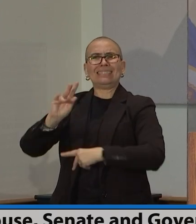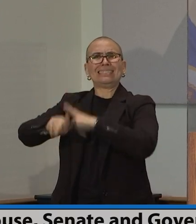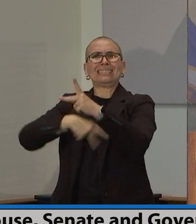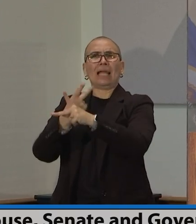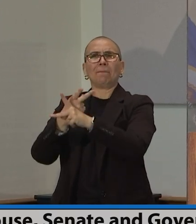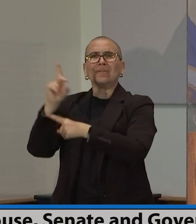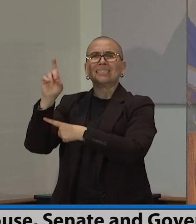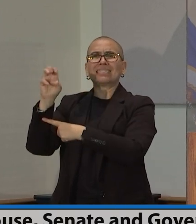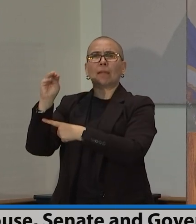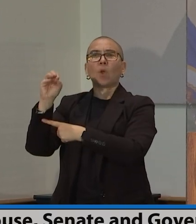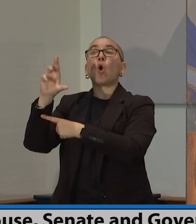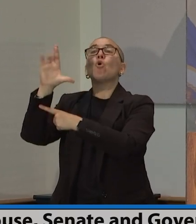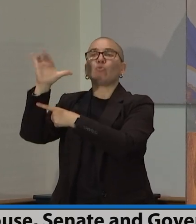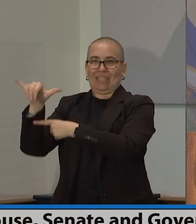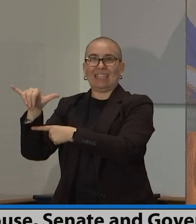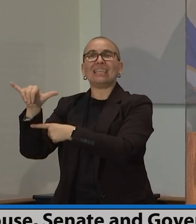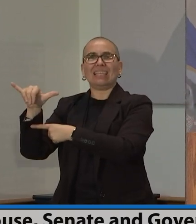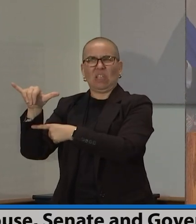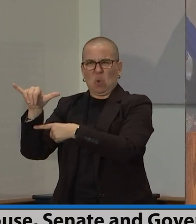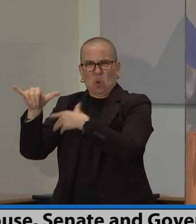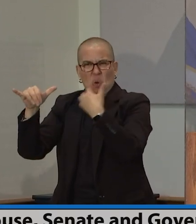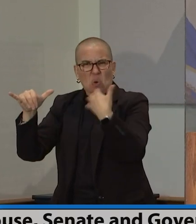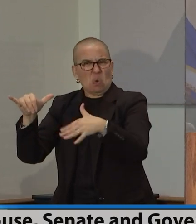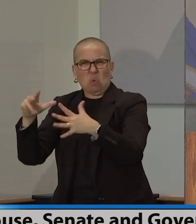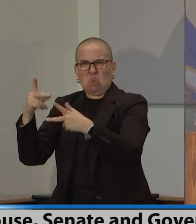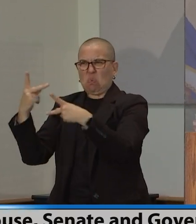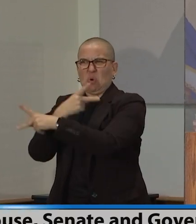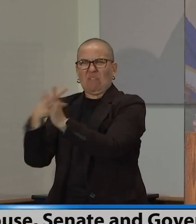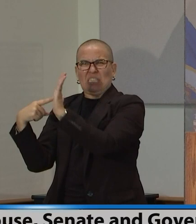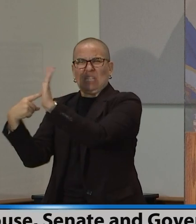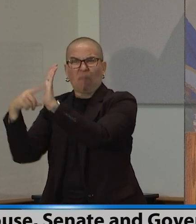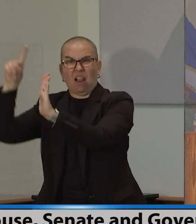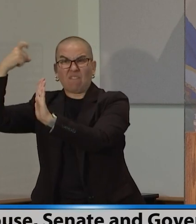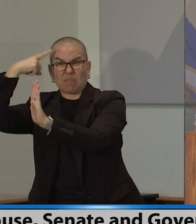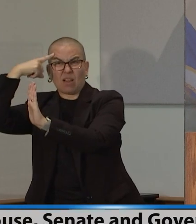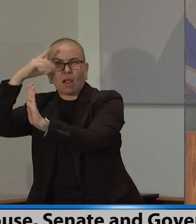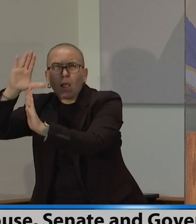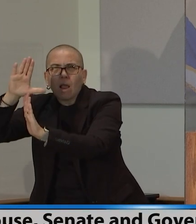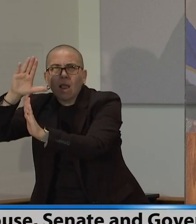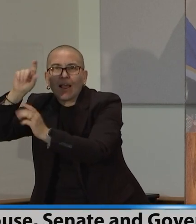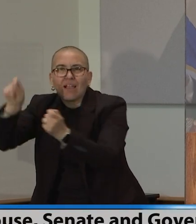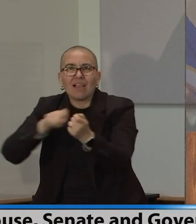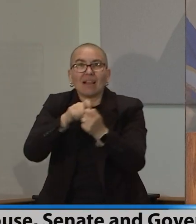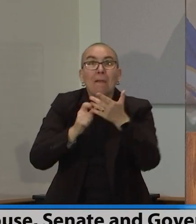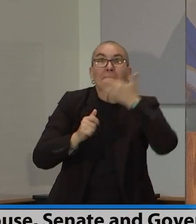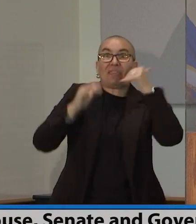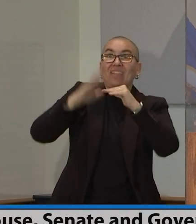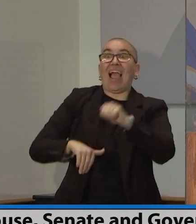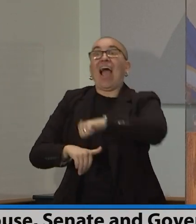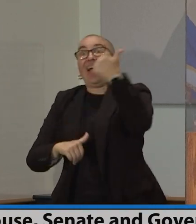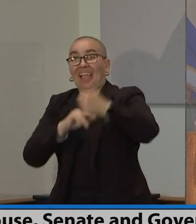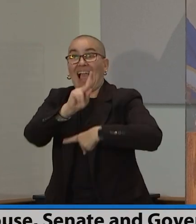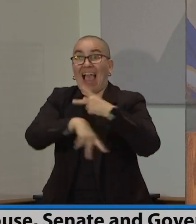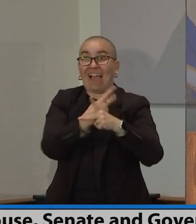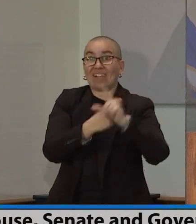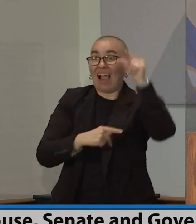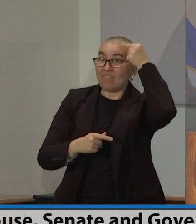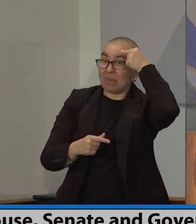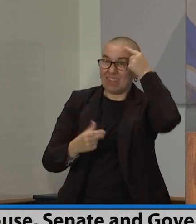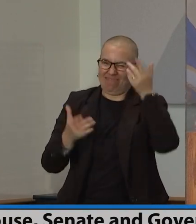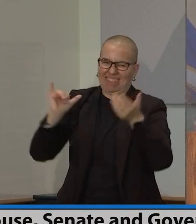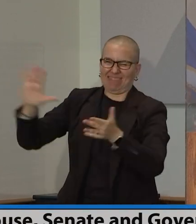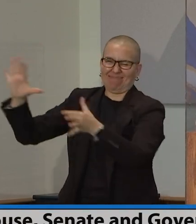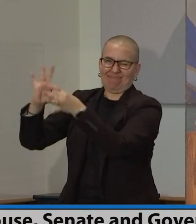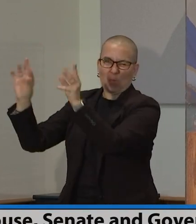It's really hard, especially where everybody drags into their camps. And again, especially from your base that sees it as a